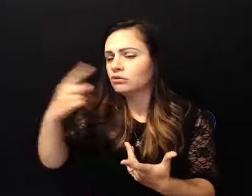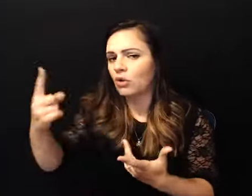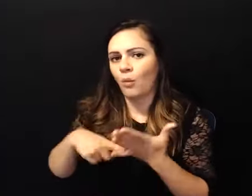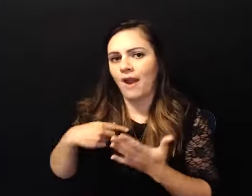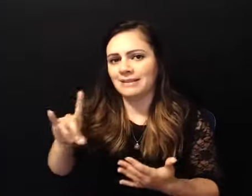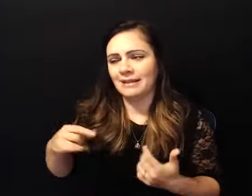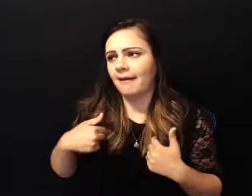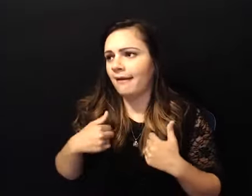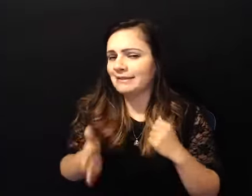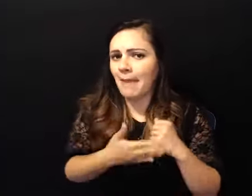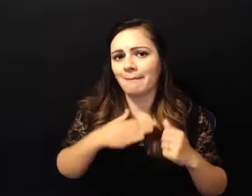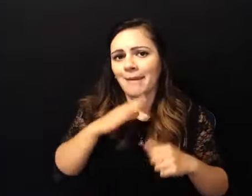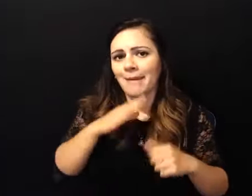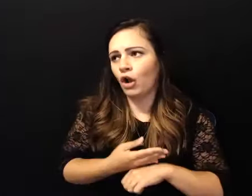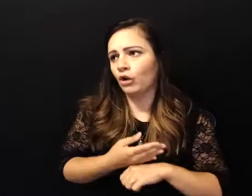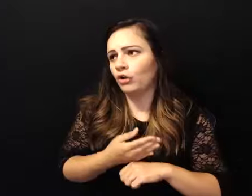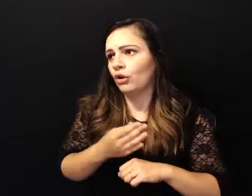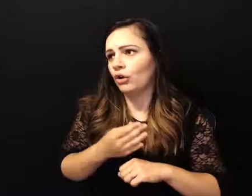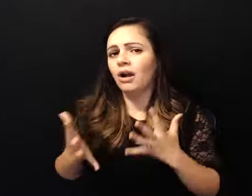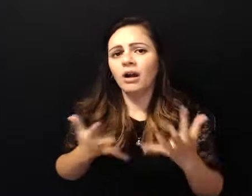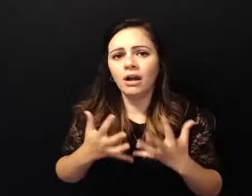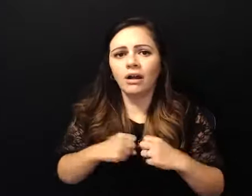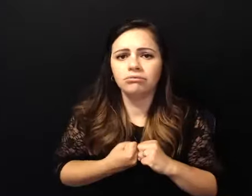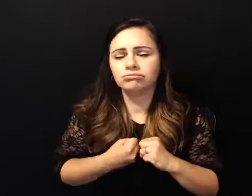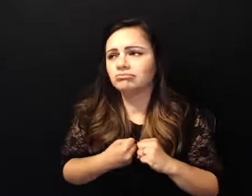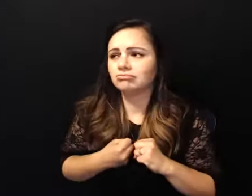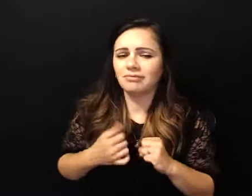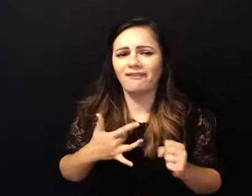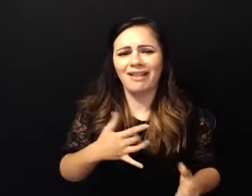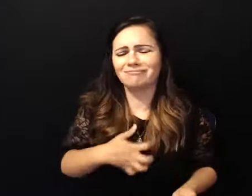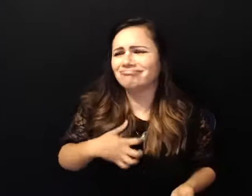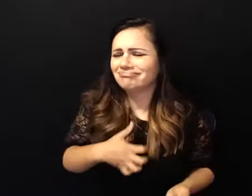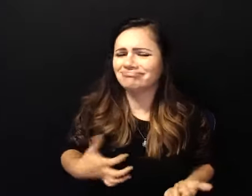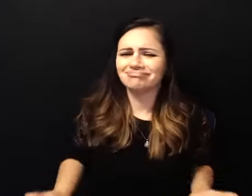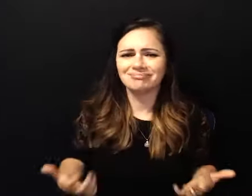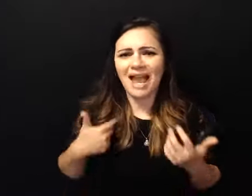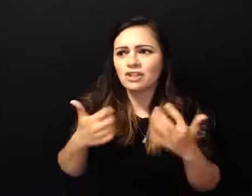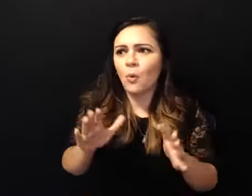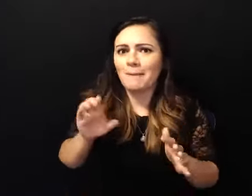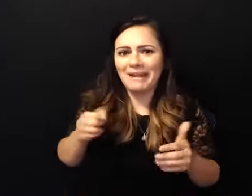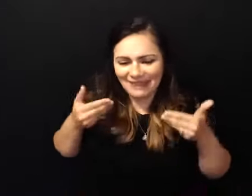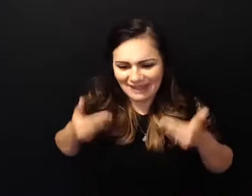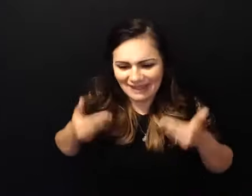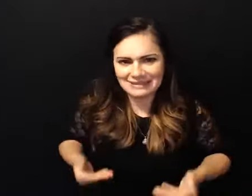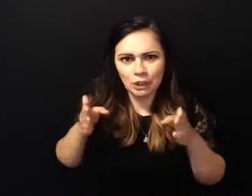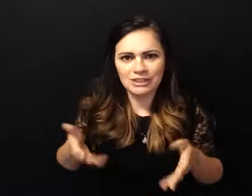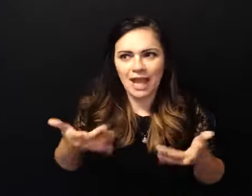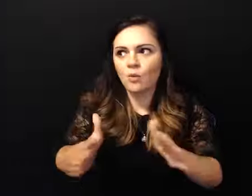on and and you know it just feels yucky it just feels gross and i don't want to be you know i don't want to become the kind of parent my dad was